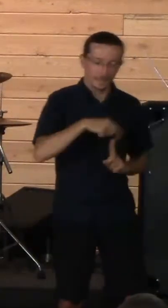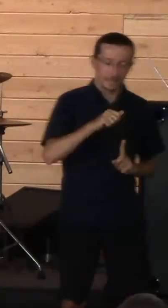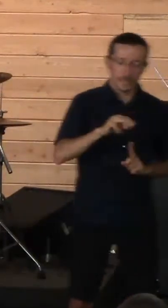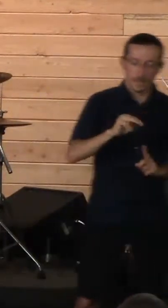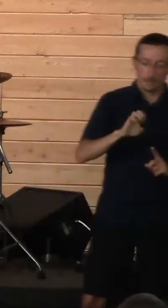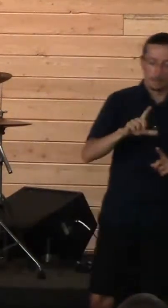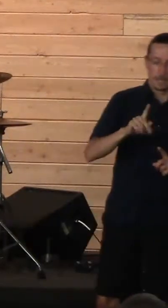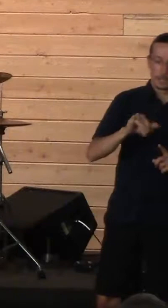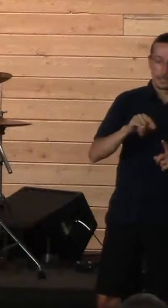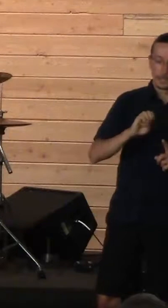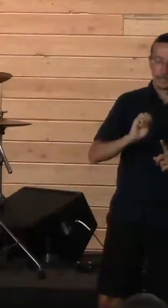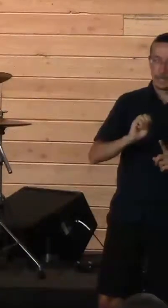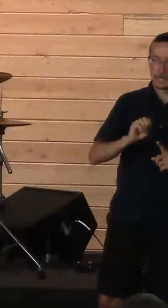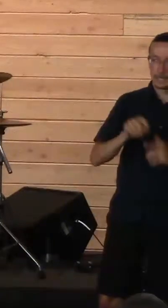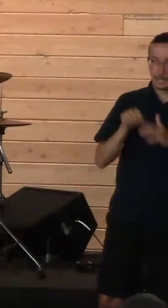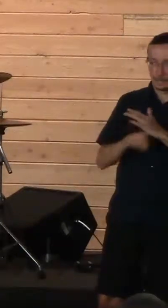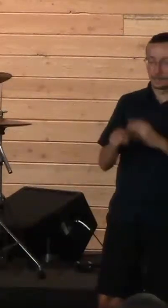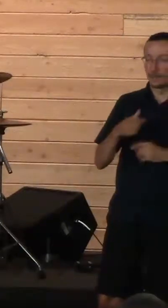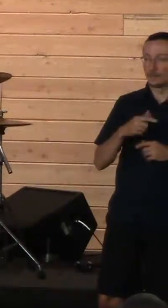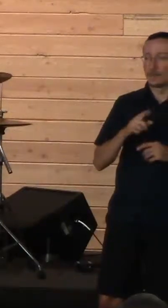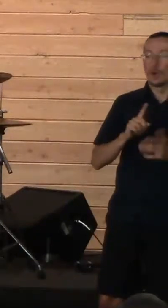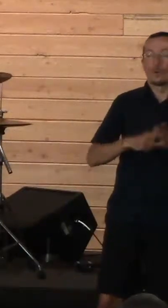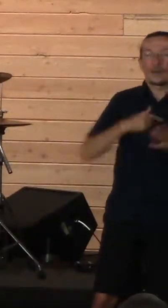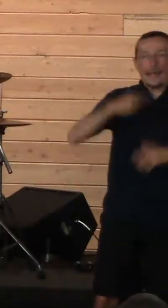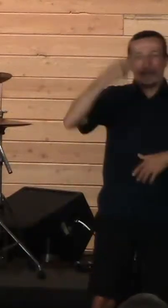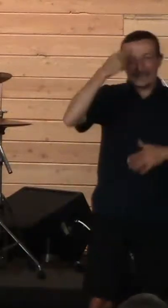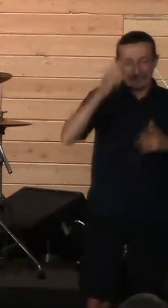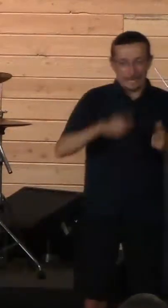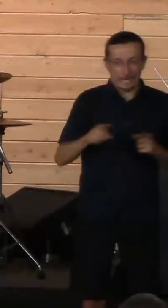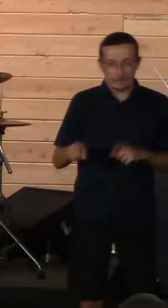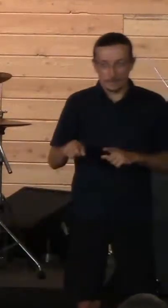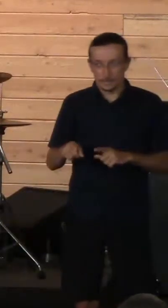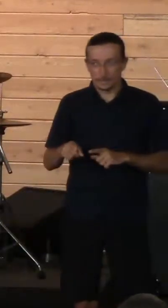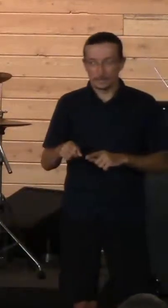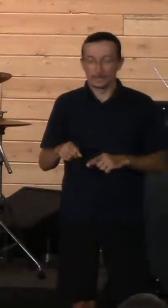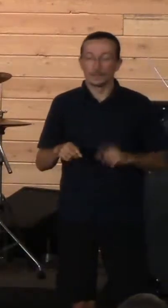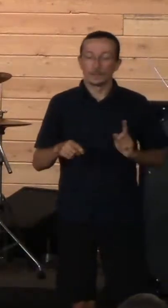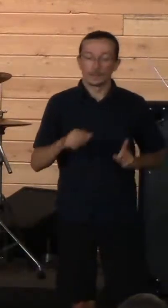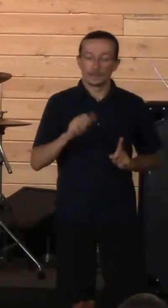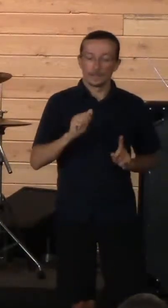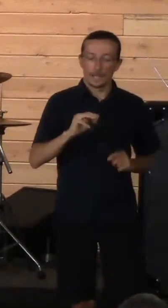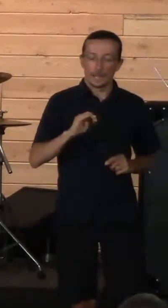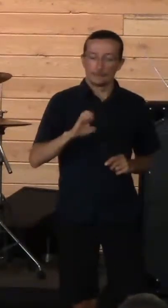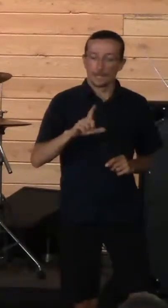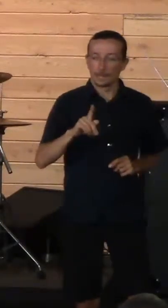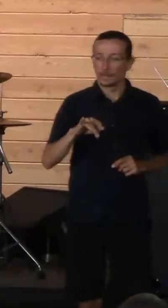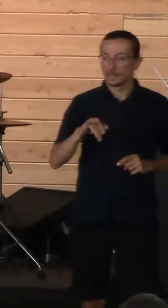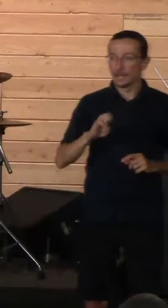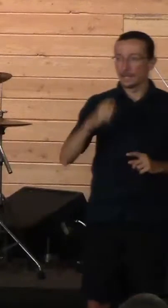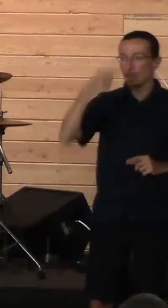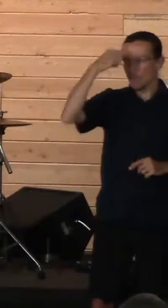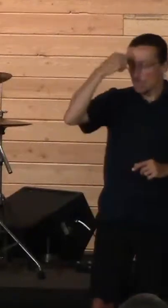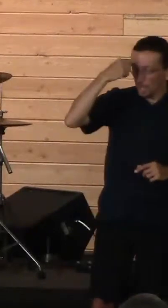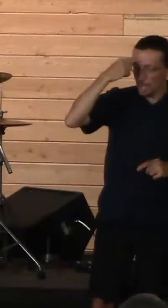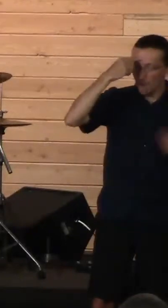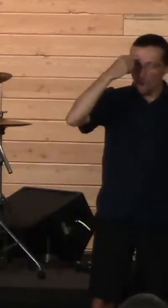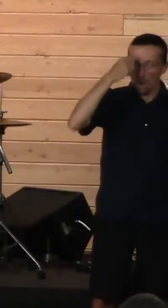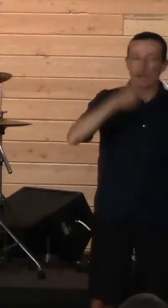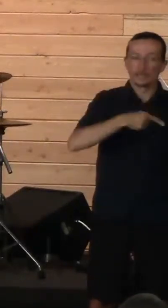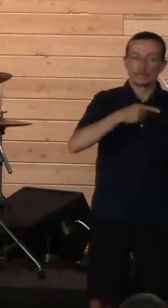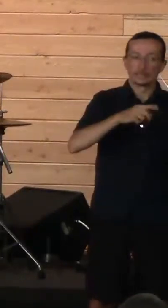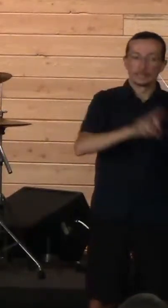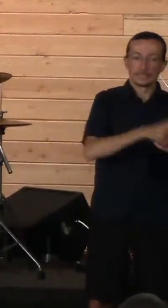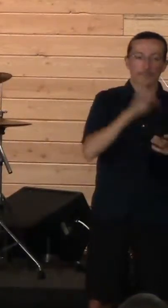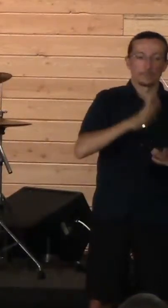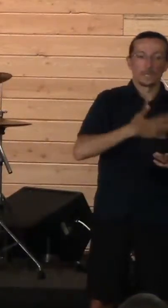is going on here is I think even the Amalekite thought David would be happy that Saul was dead. Maybe even thought